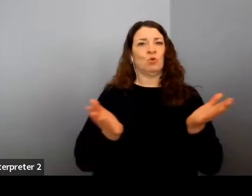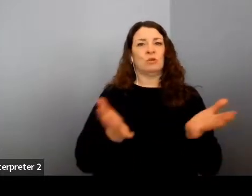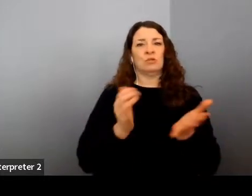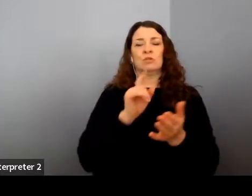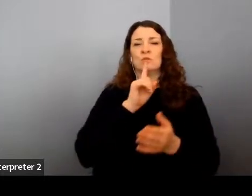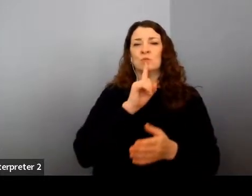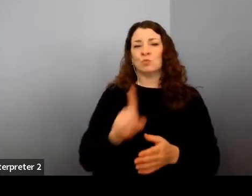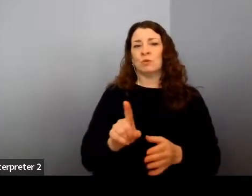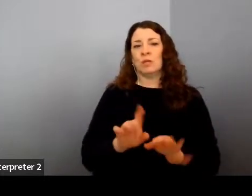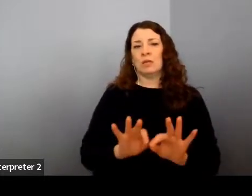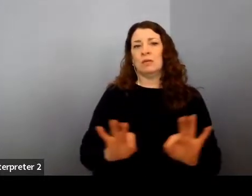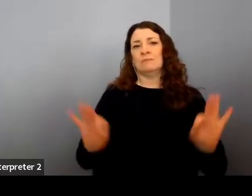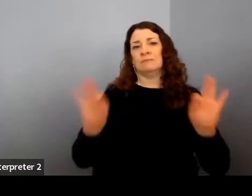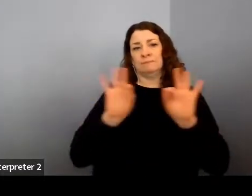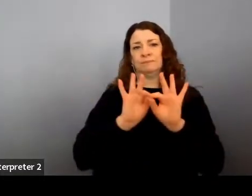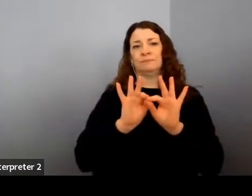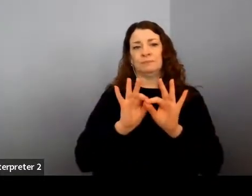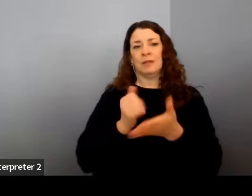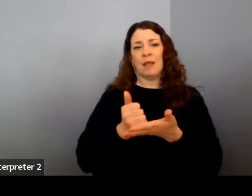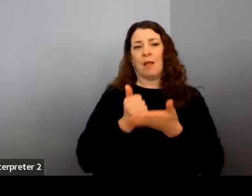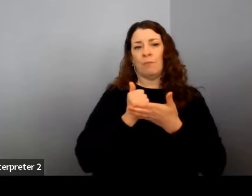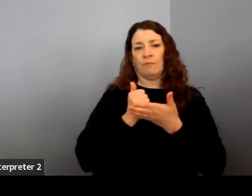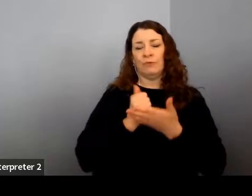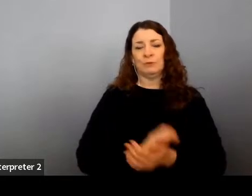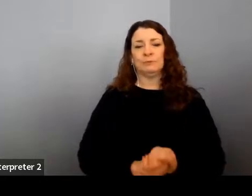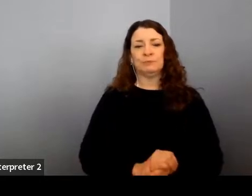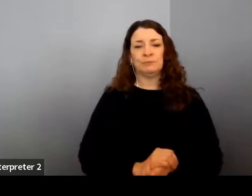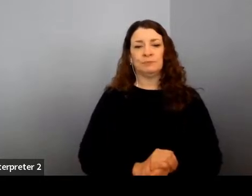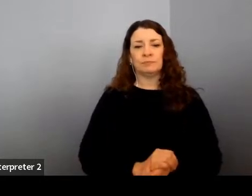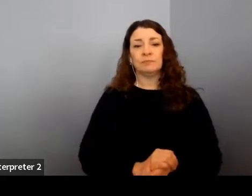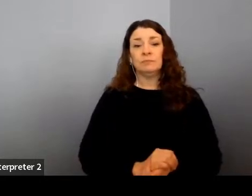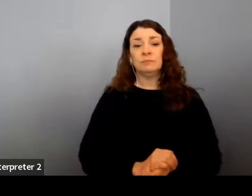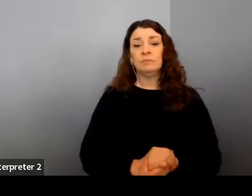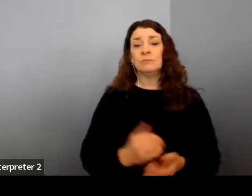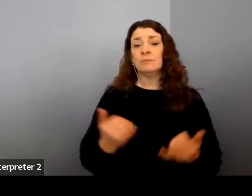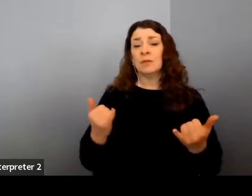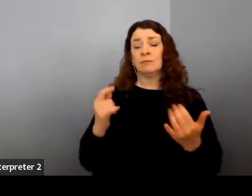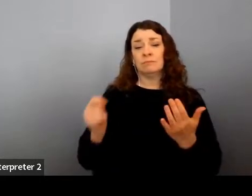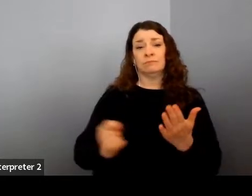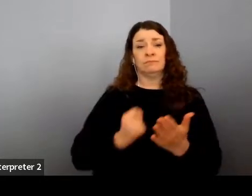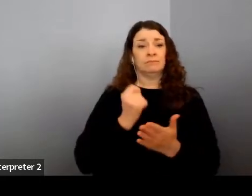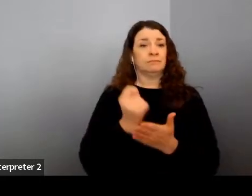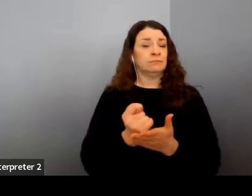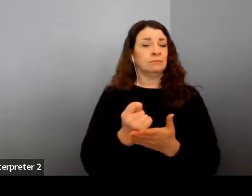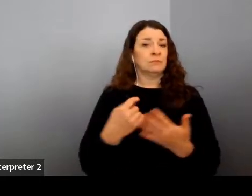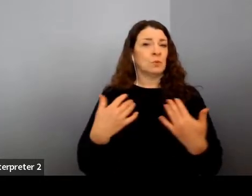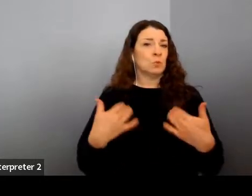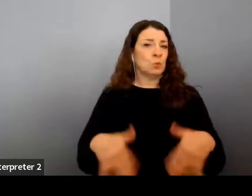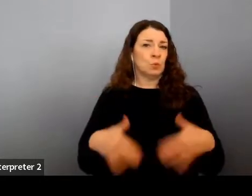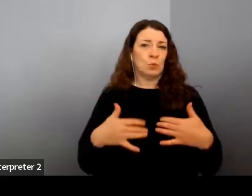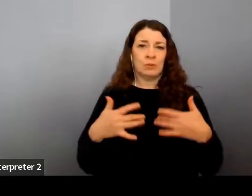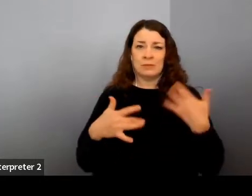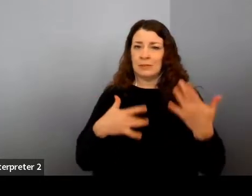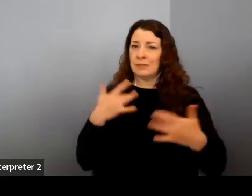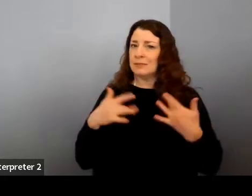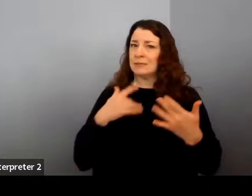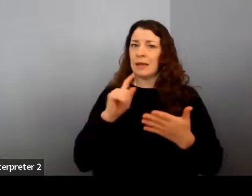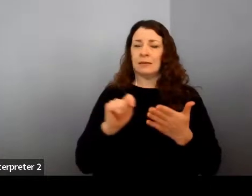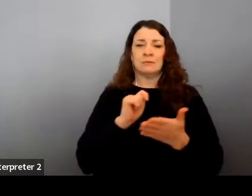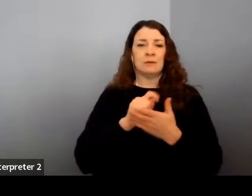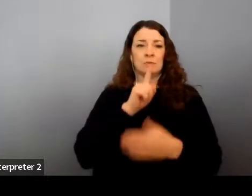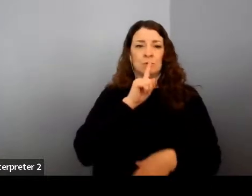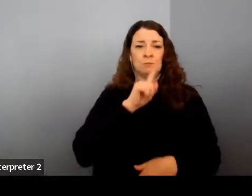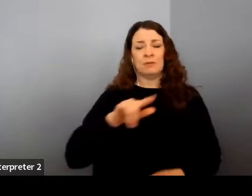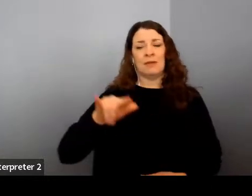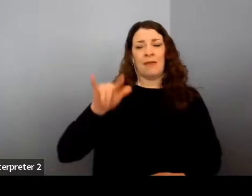helpful. then I also think this moment that we're at, there's never been a more exciting or important time to be in aviation